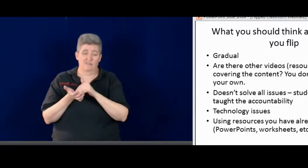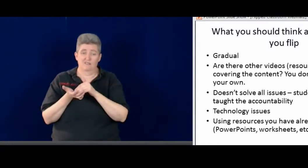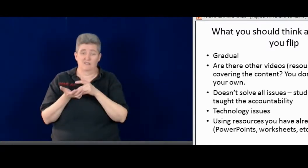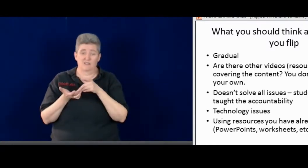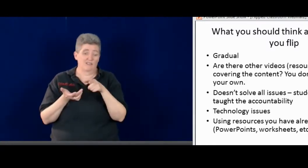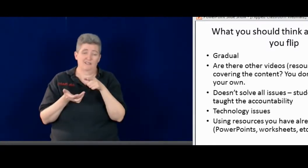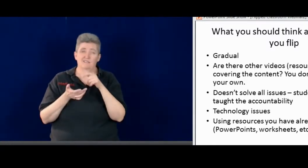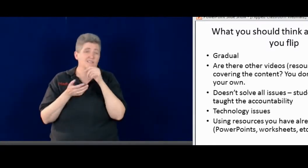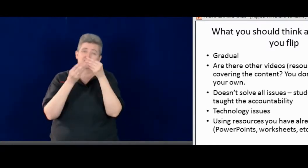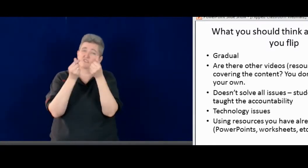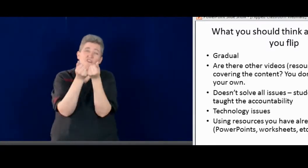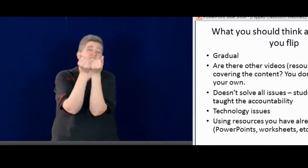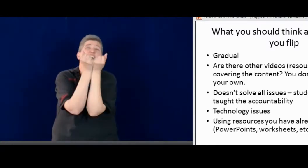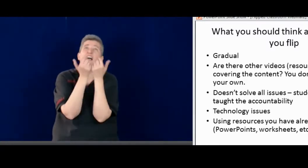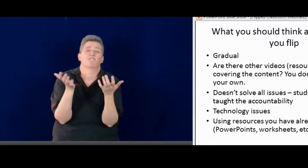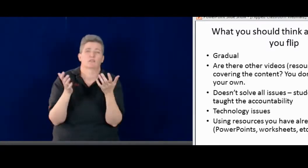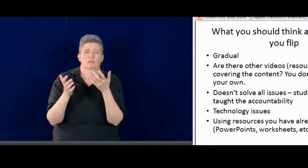there already.